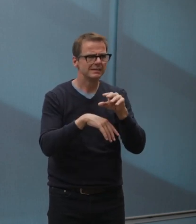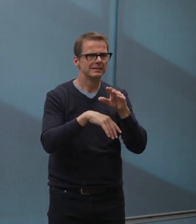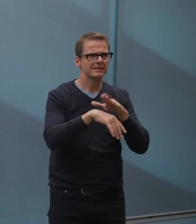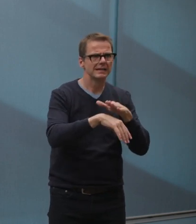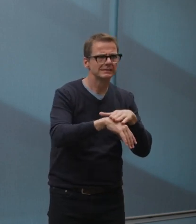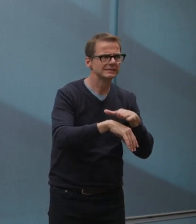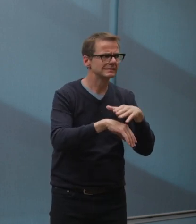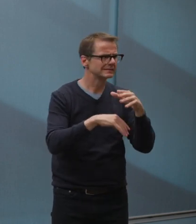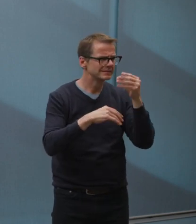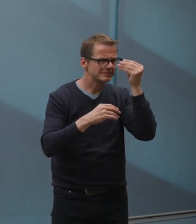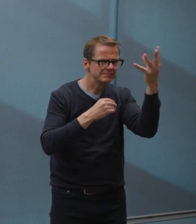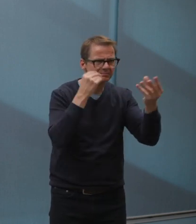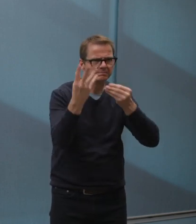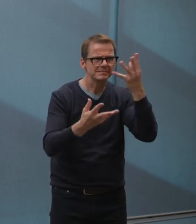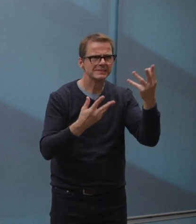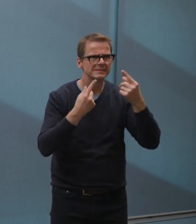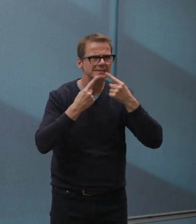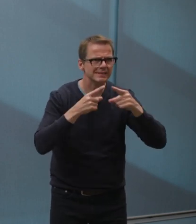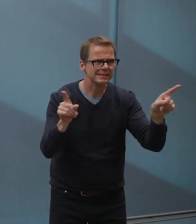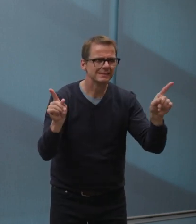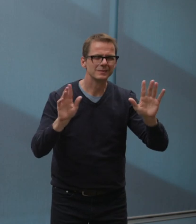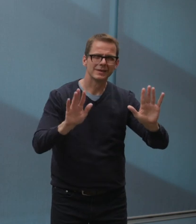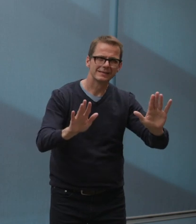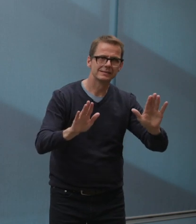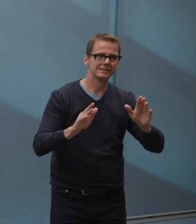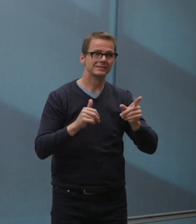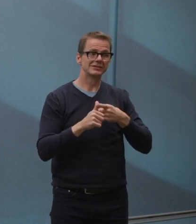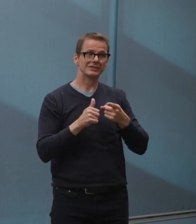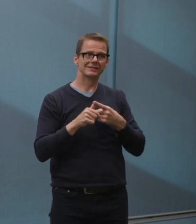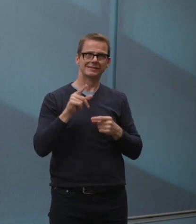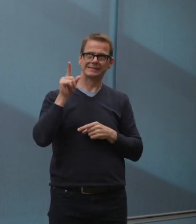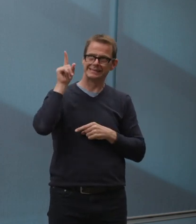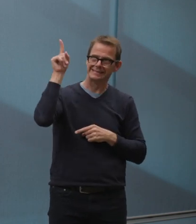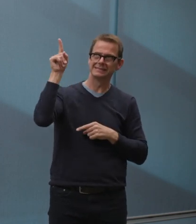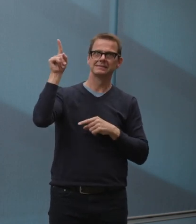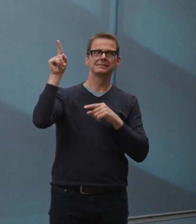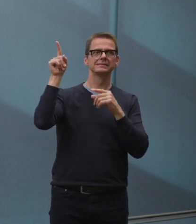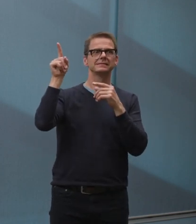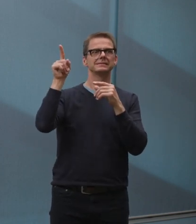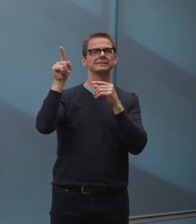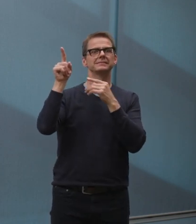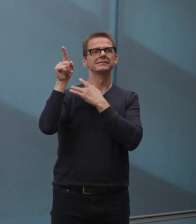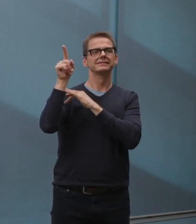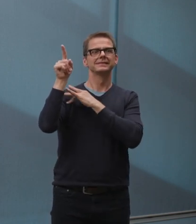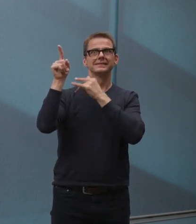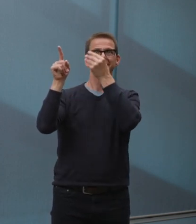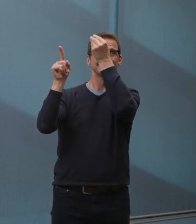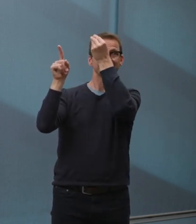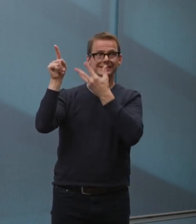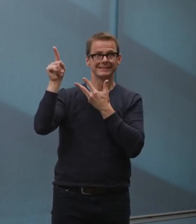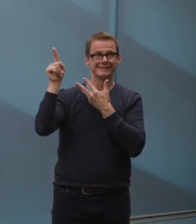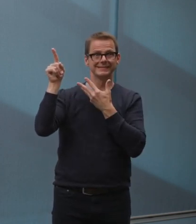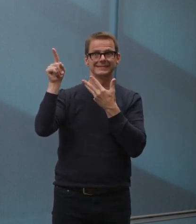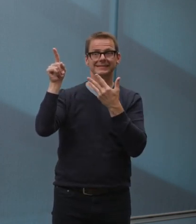then enforce on a very clear basis. And so as long as the province can provide us